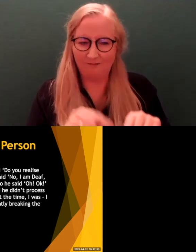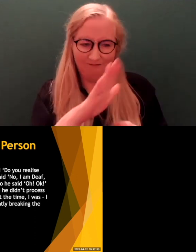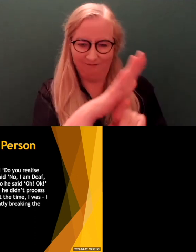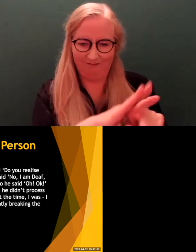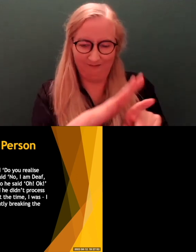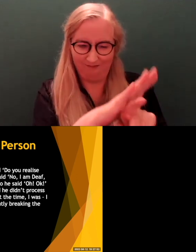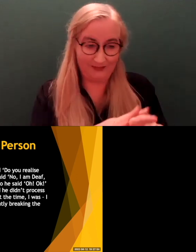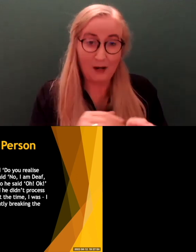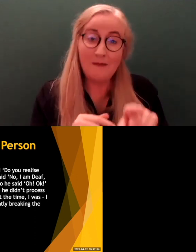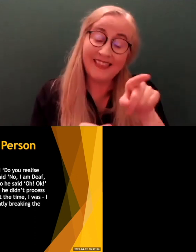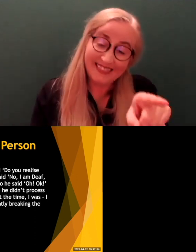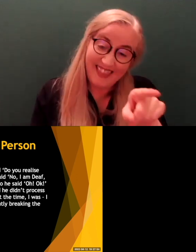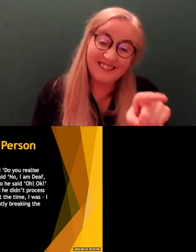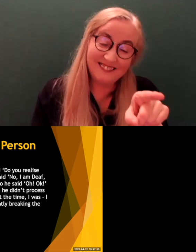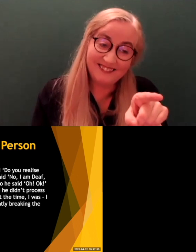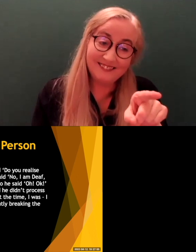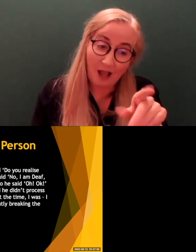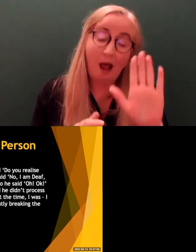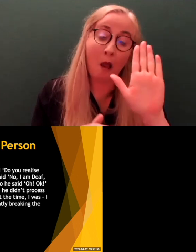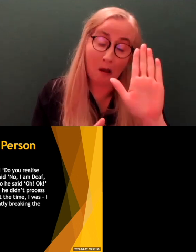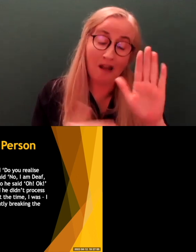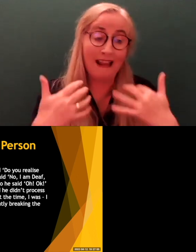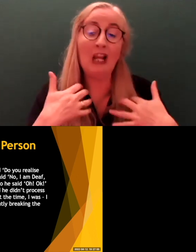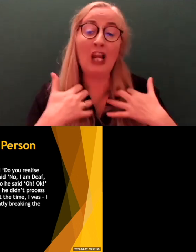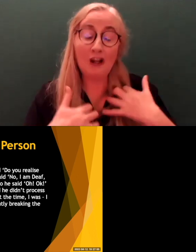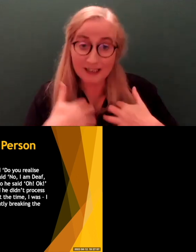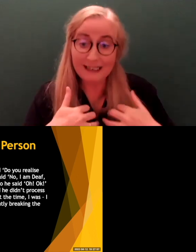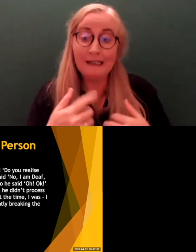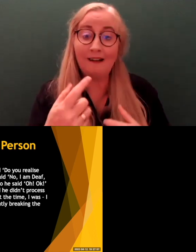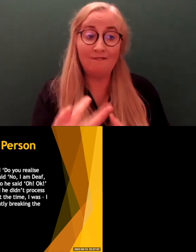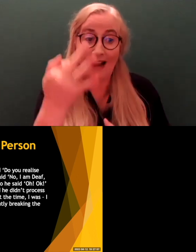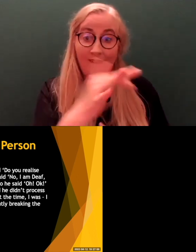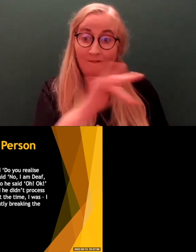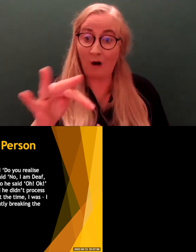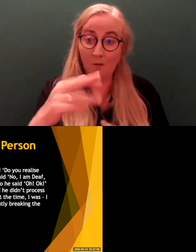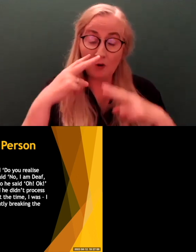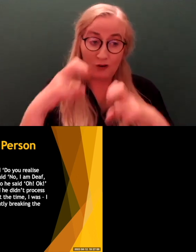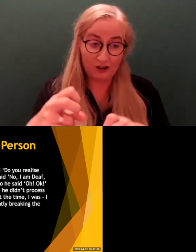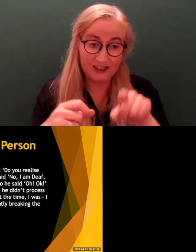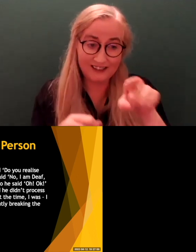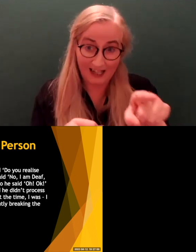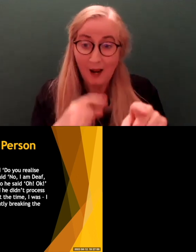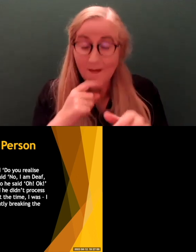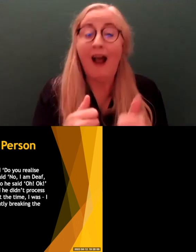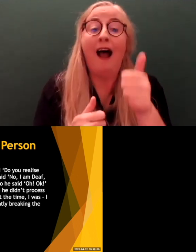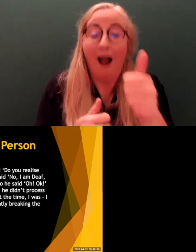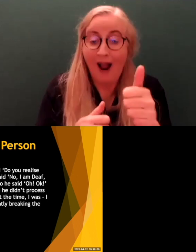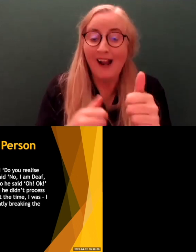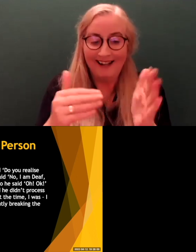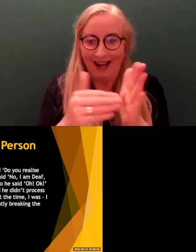something that was interesting in itself to come out of the research that, yeah, it worked out good in this case. But what if it doesn't? What